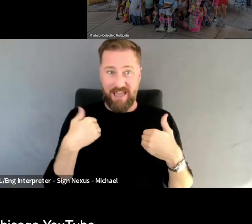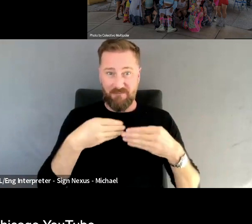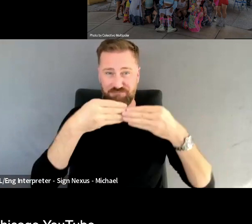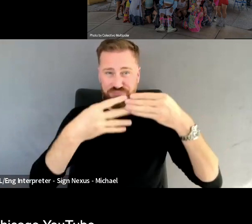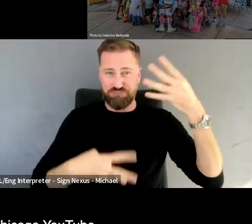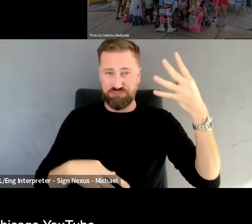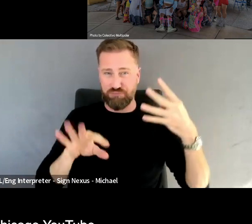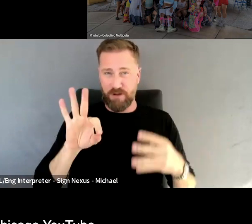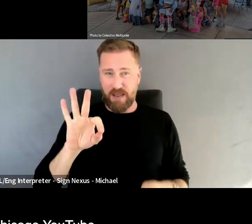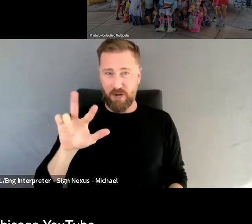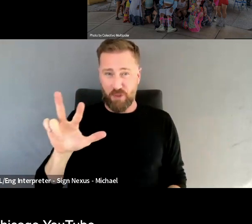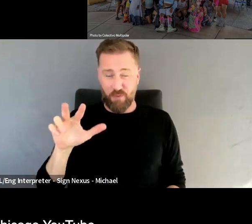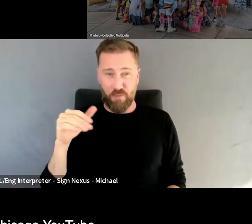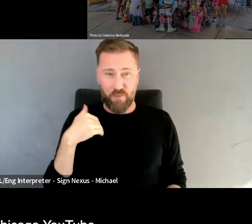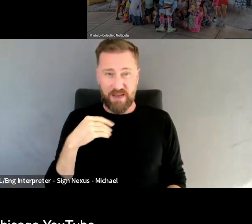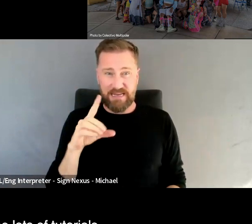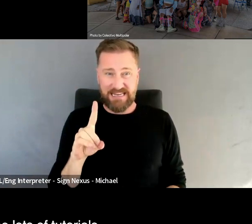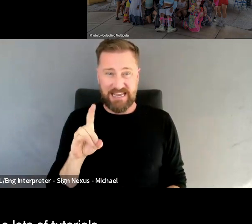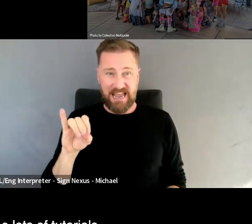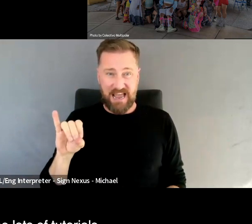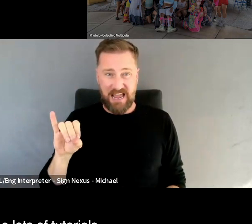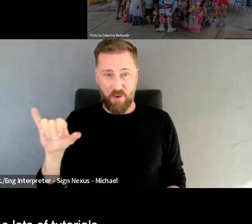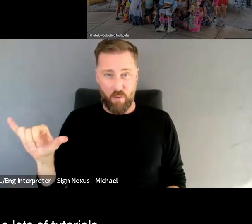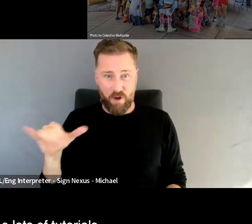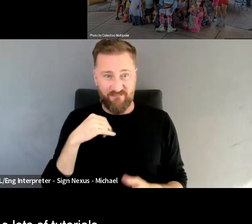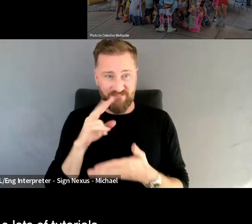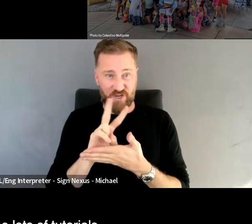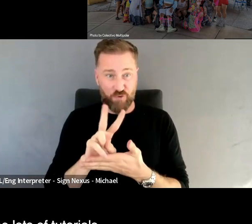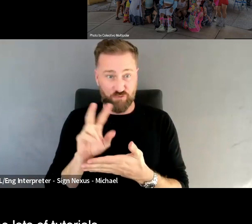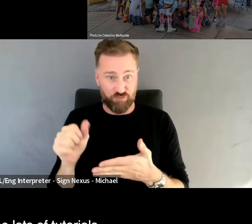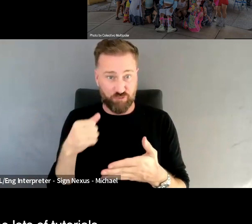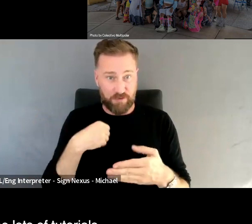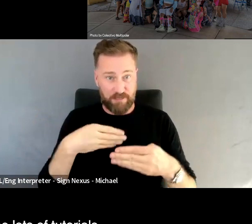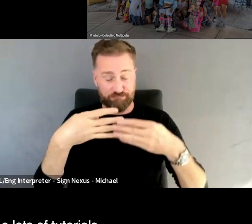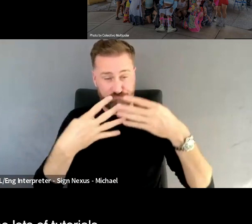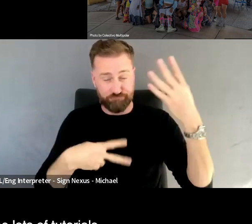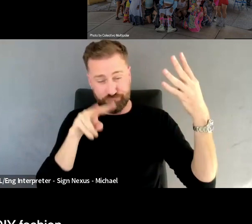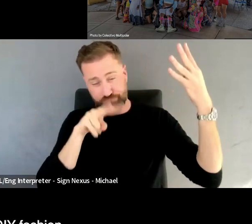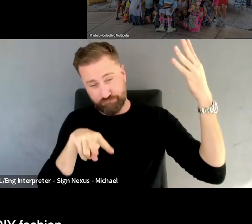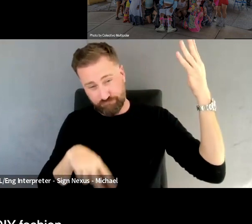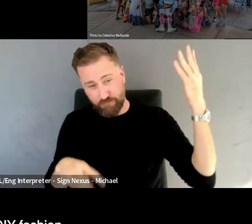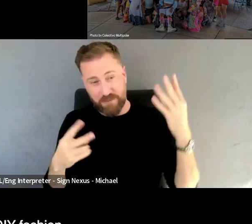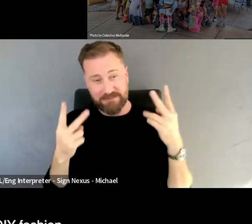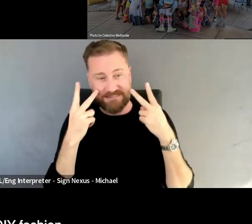YouMedia Chicago YouTube, where you can go see lots of tutorials on all sorts